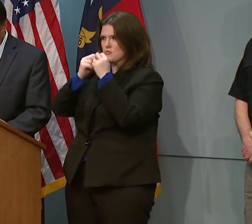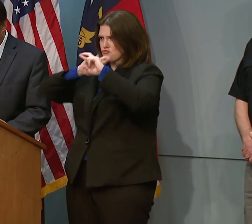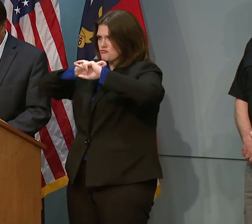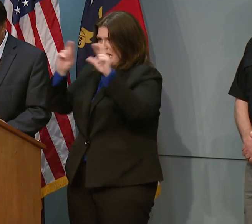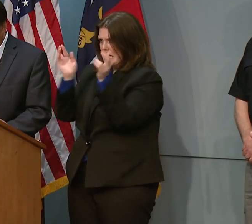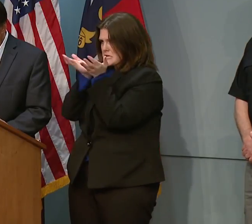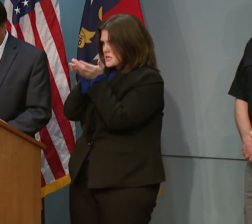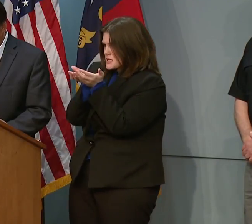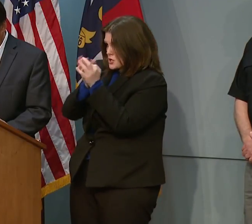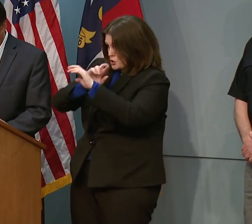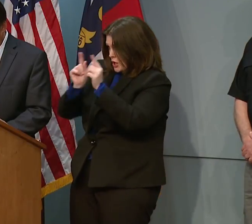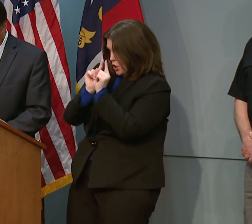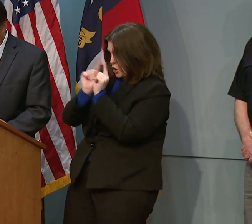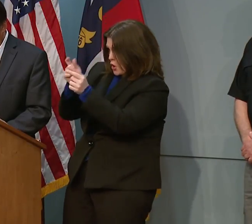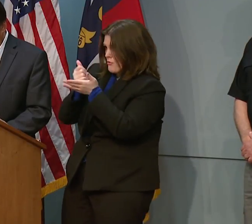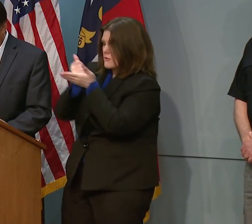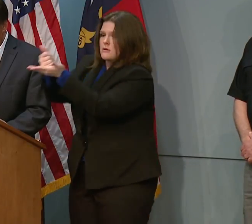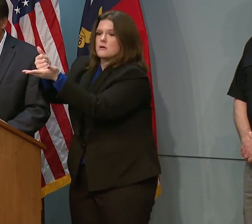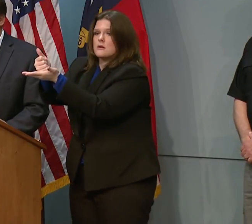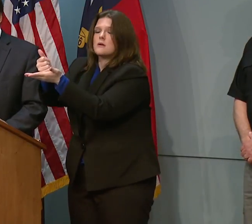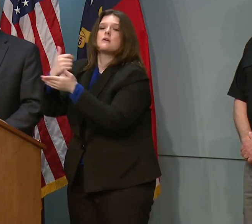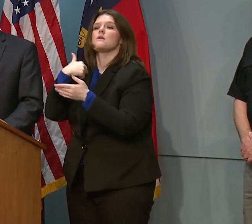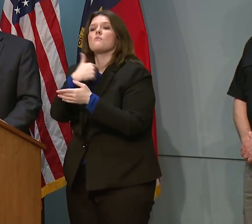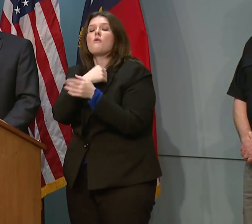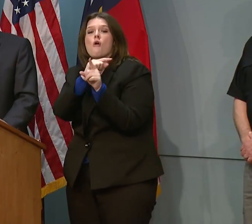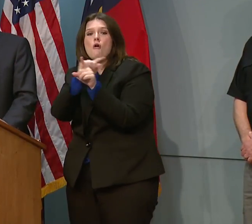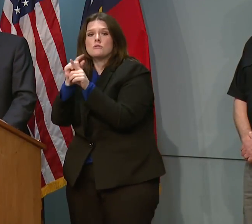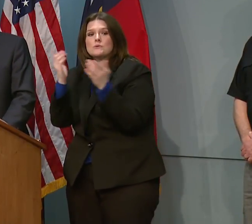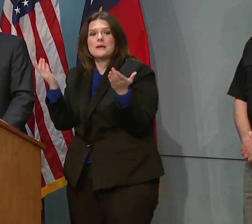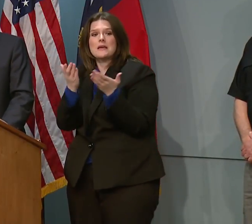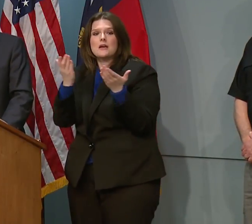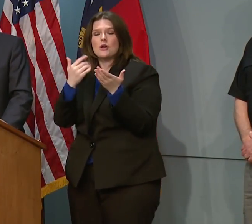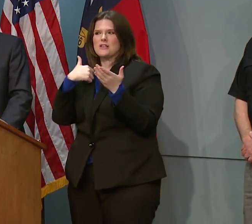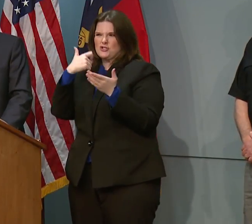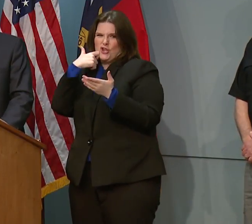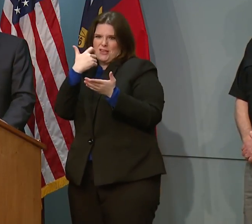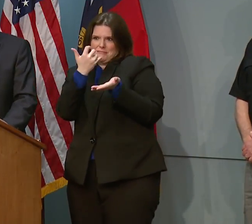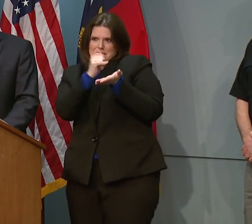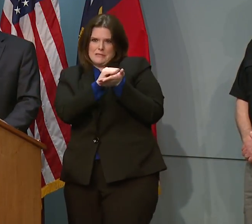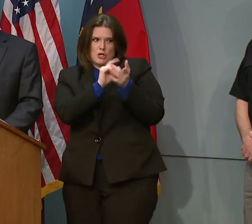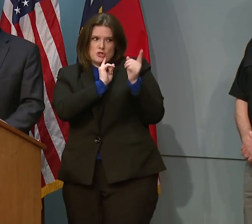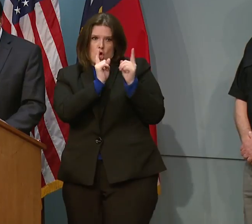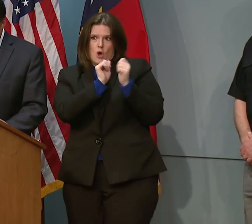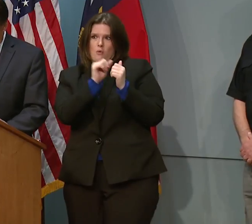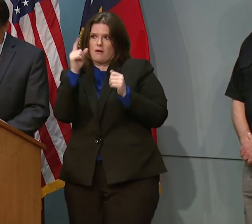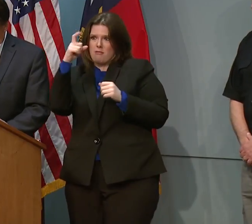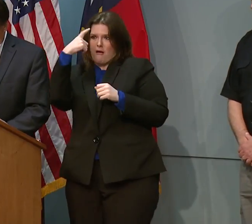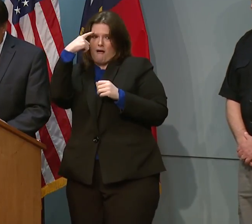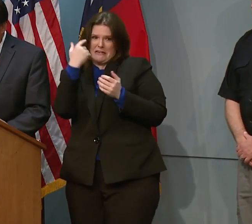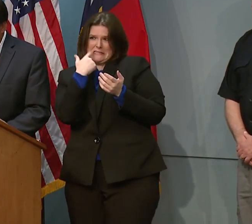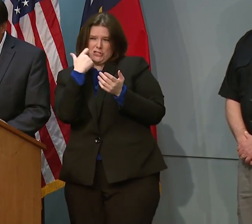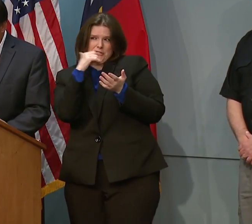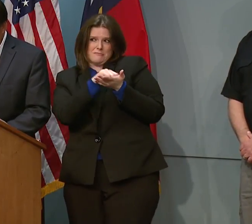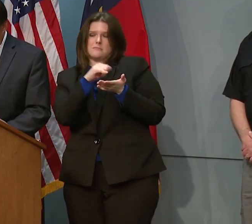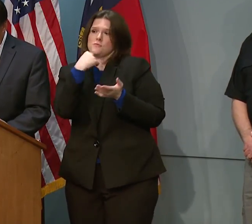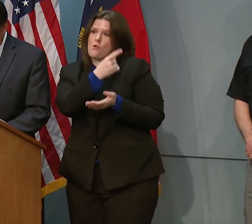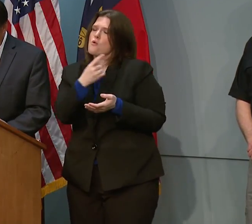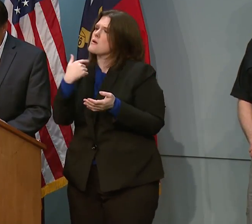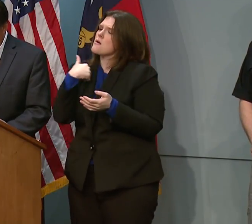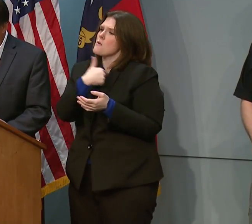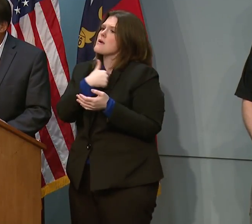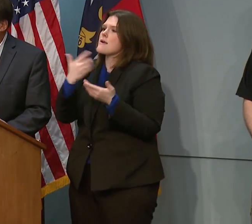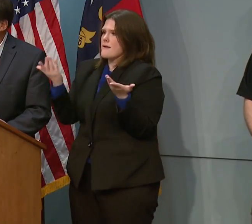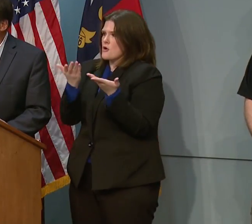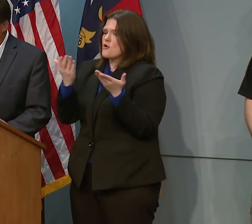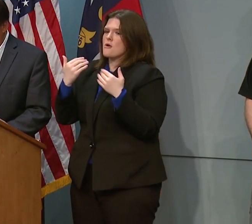as the need arises. We have also sent, and I just got off the phone with Governor Haley, informing her that we